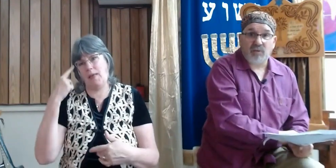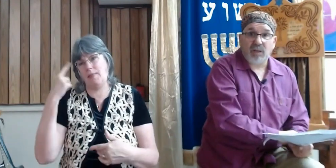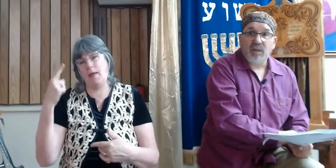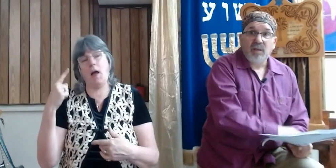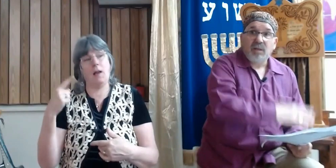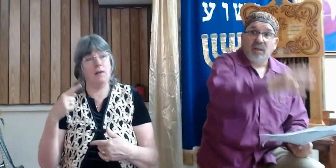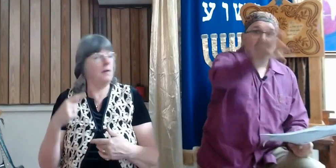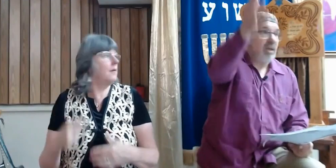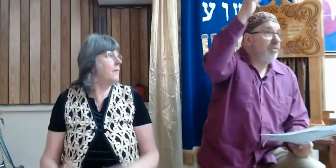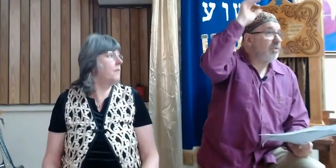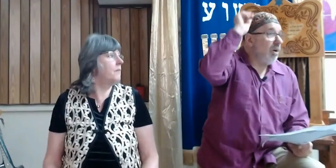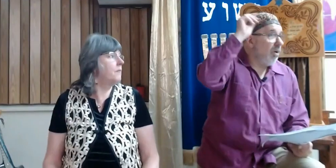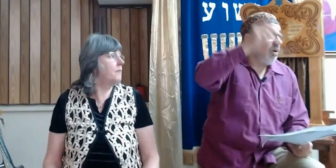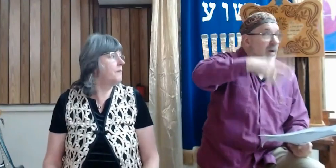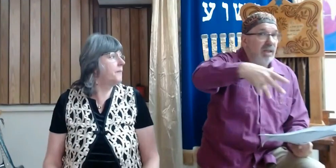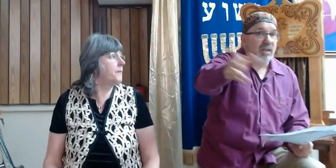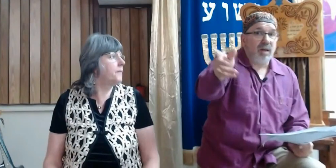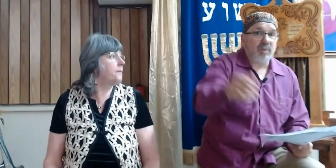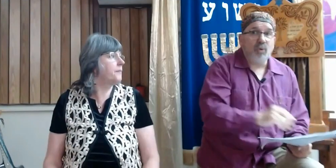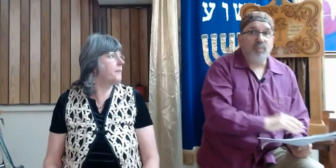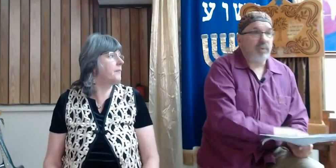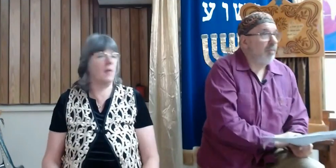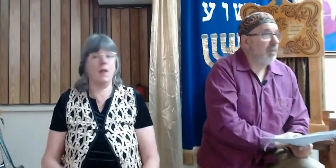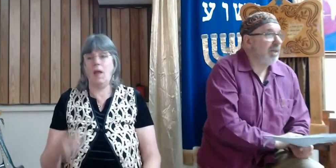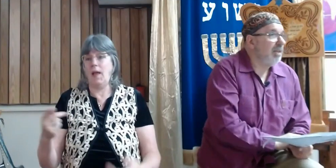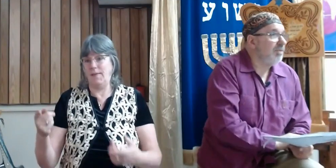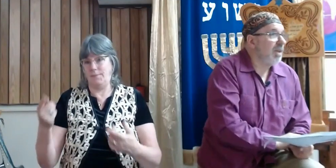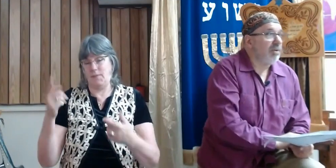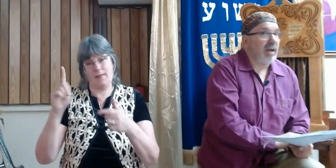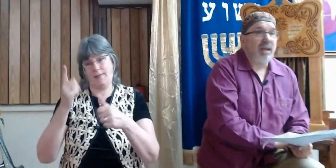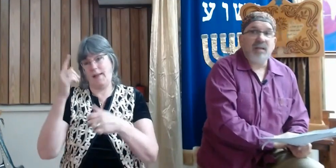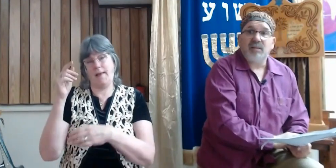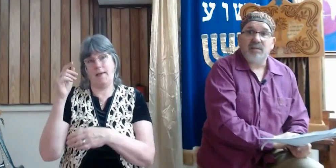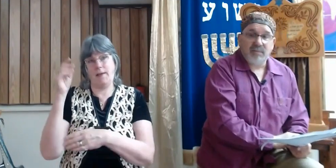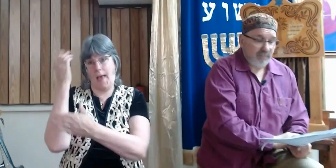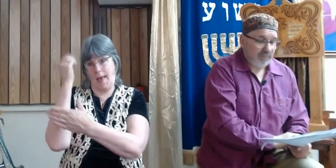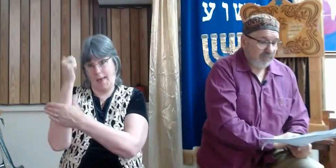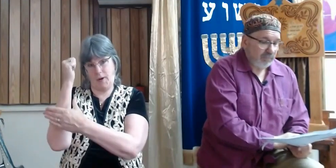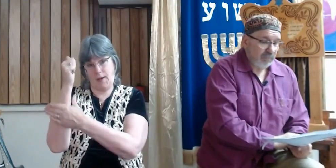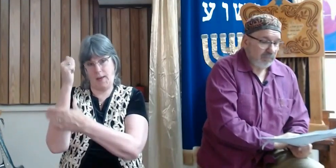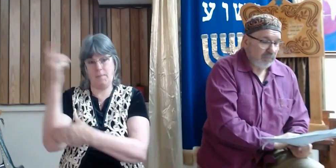actually. He leaves Ur and he comes. Oh, somebody lives there already.